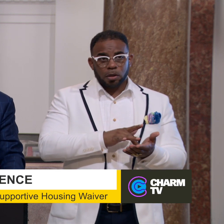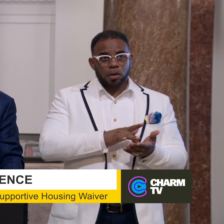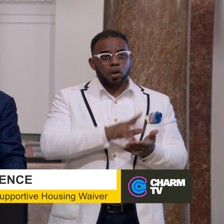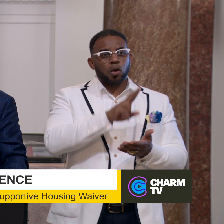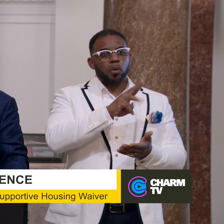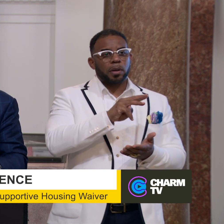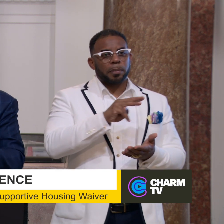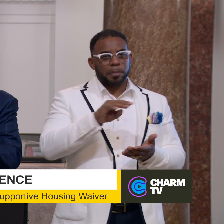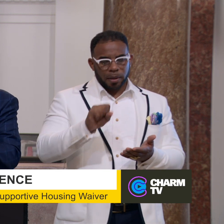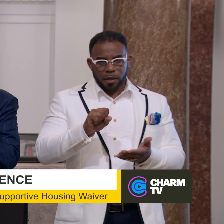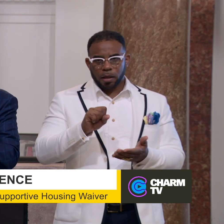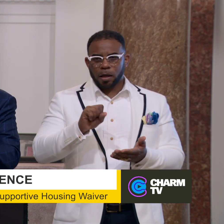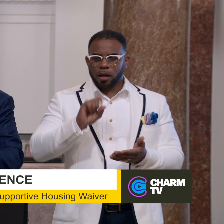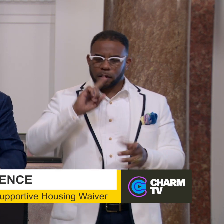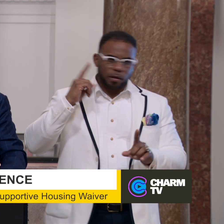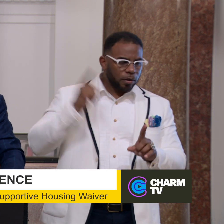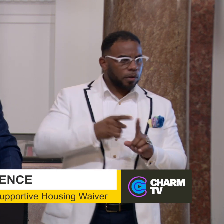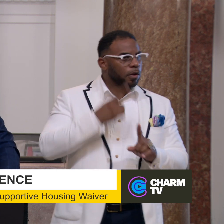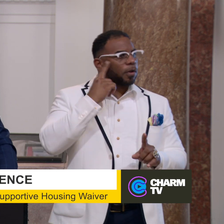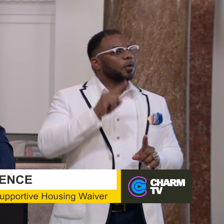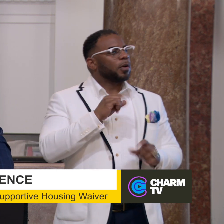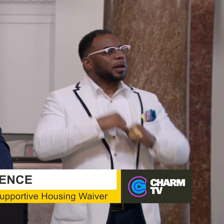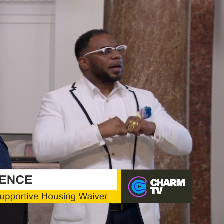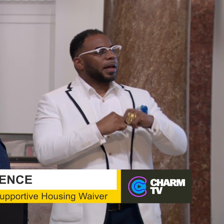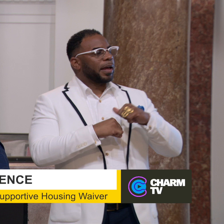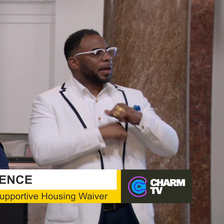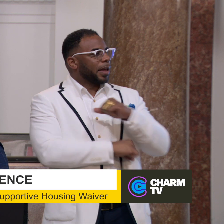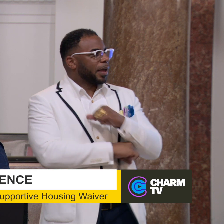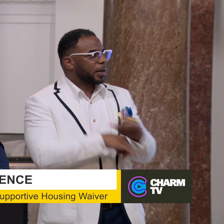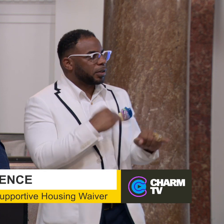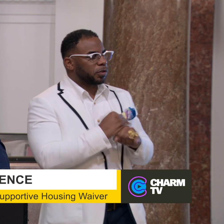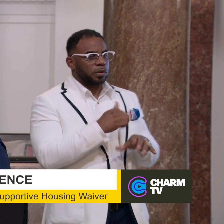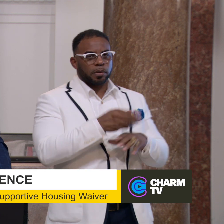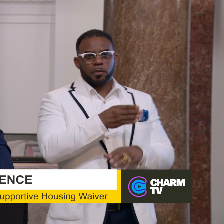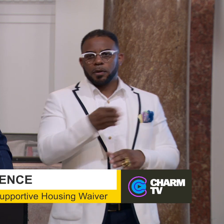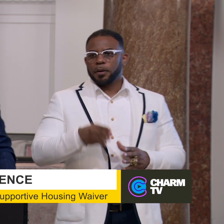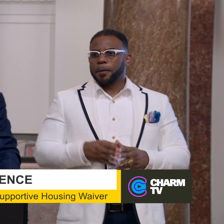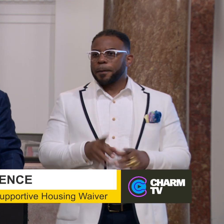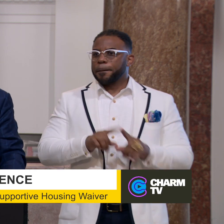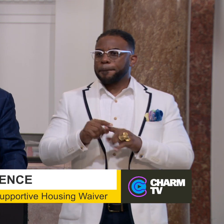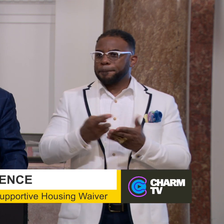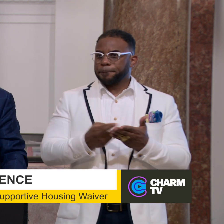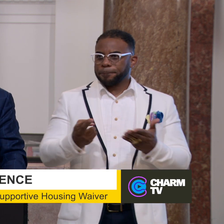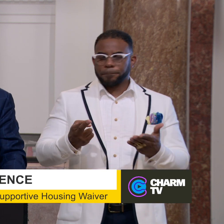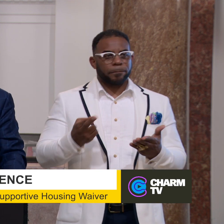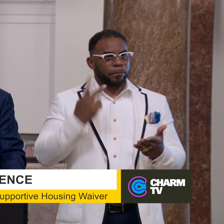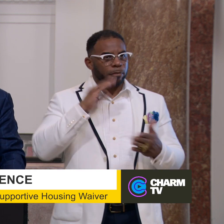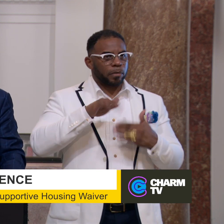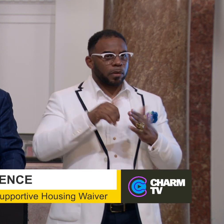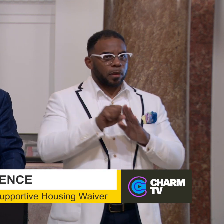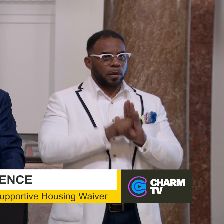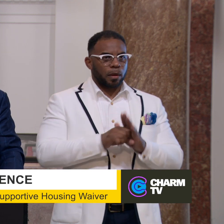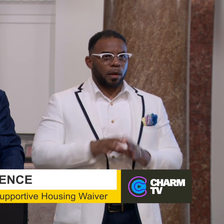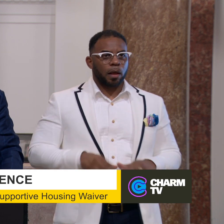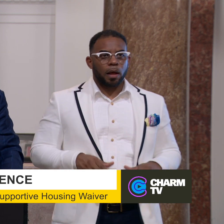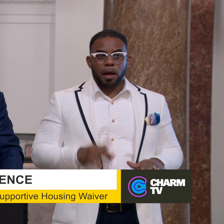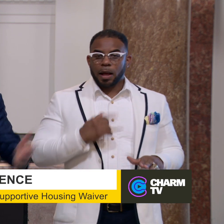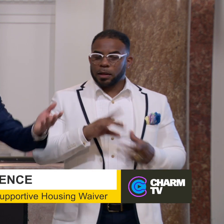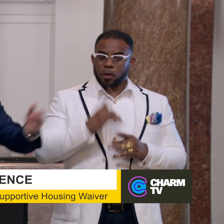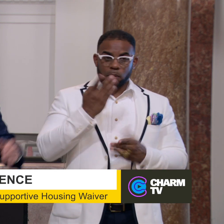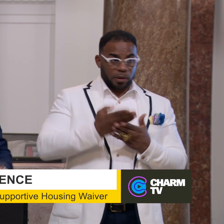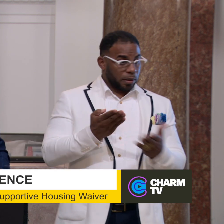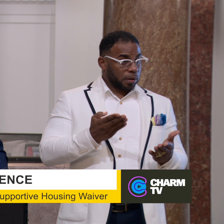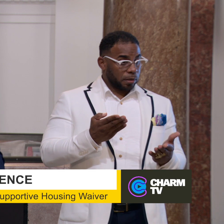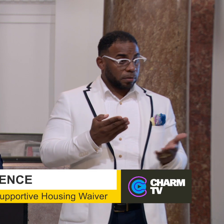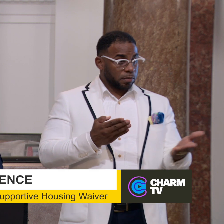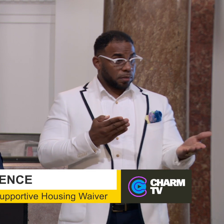all in for its commitment as an anchor institution in Baltimore and as a resource for our entire state. And I'll say one thing,